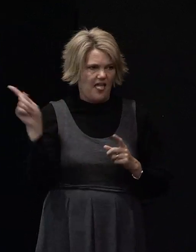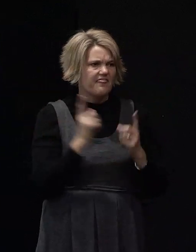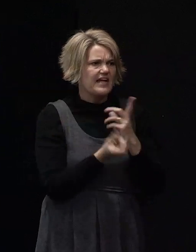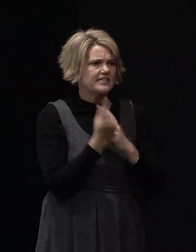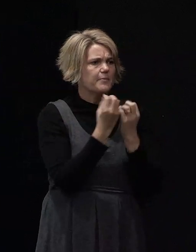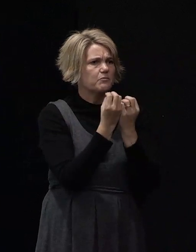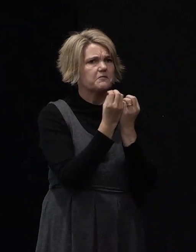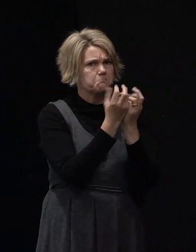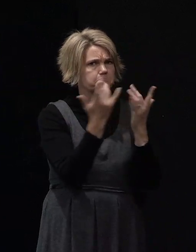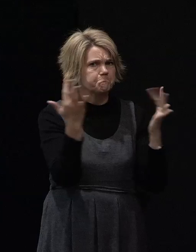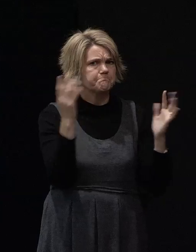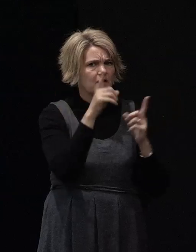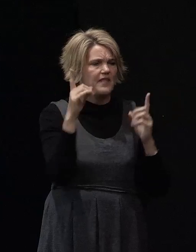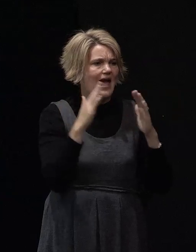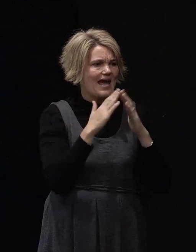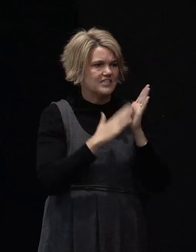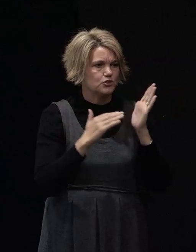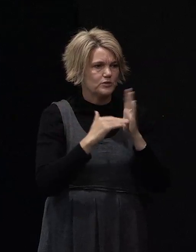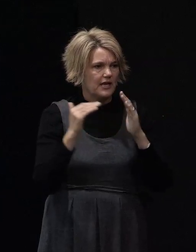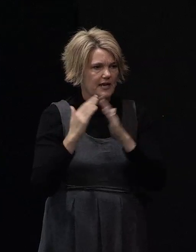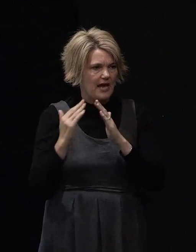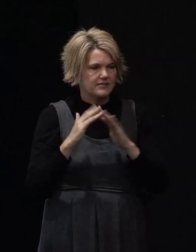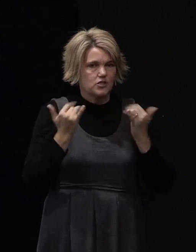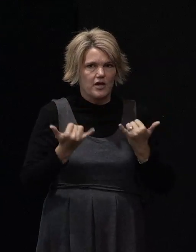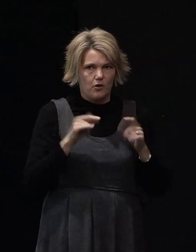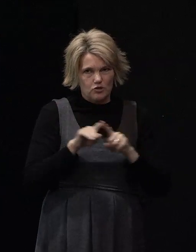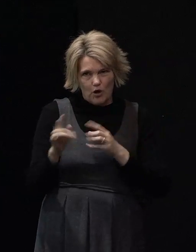houses that we're figuring out ways to fix that.